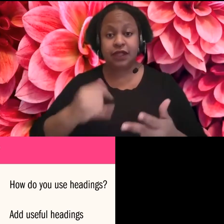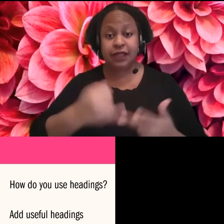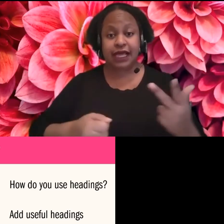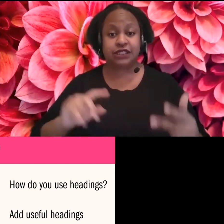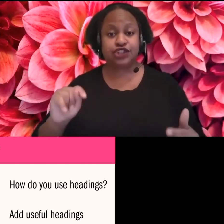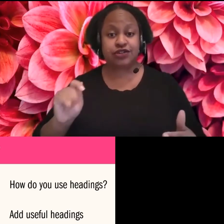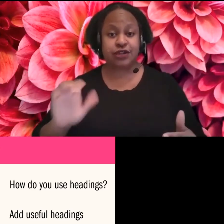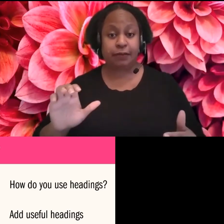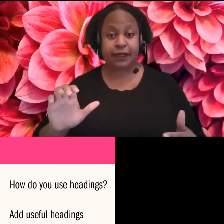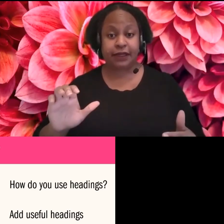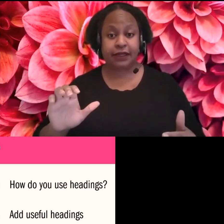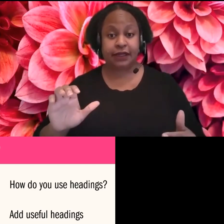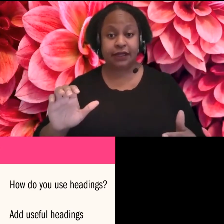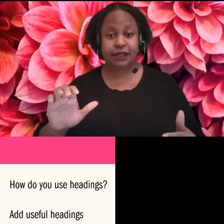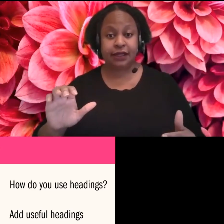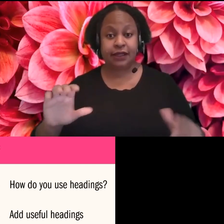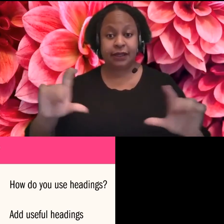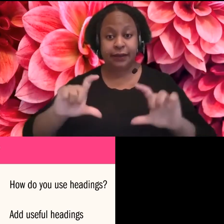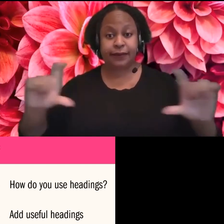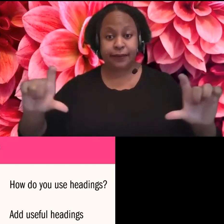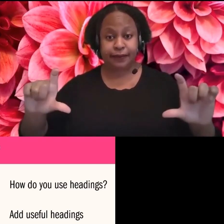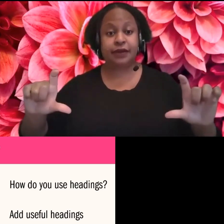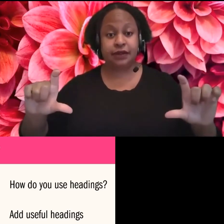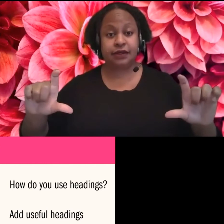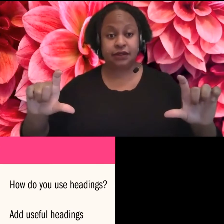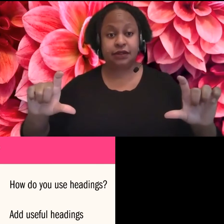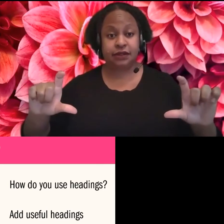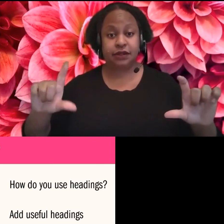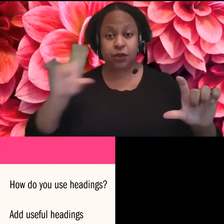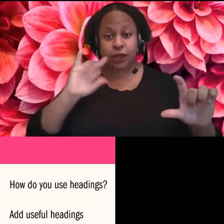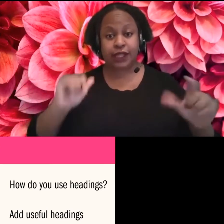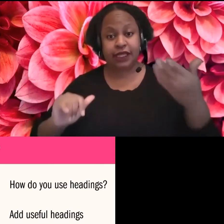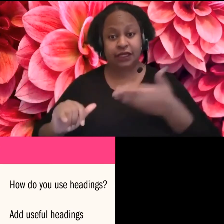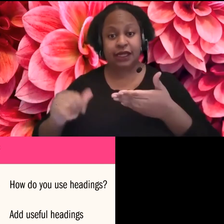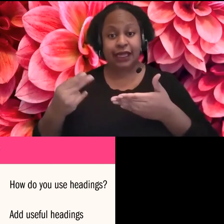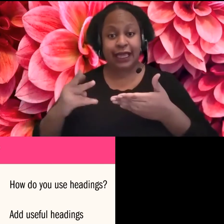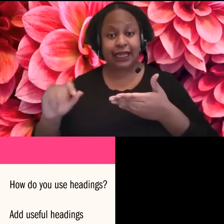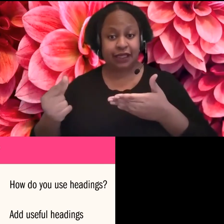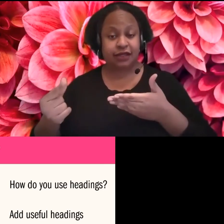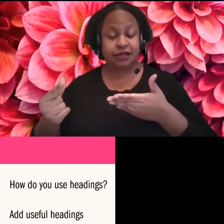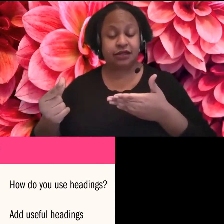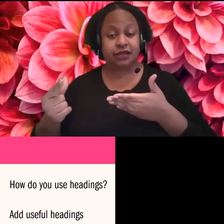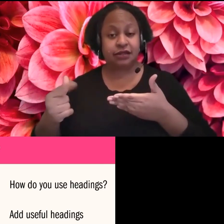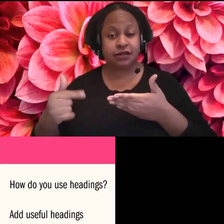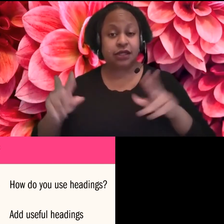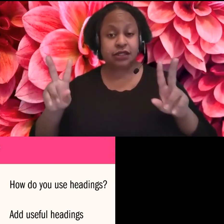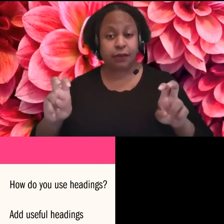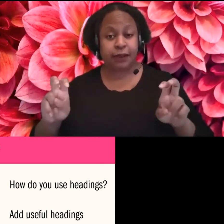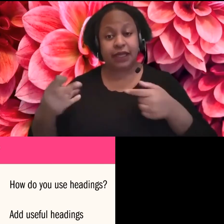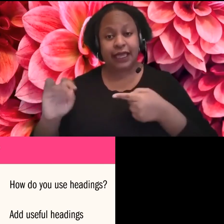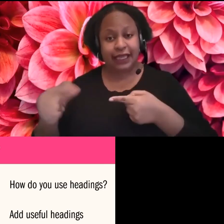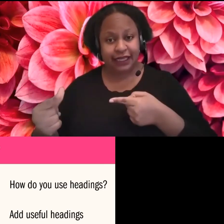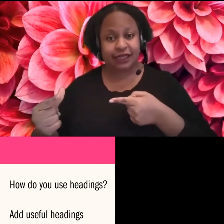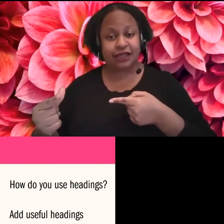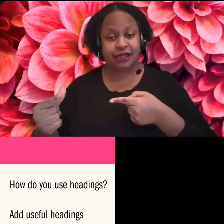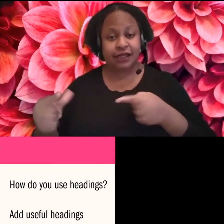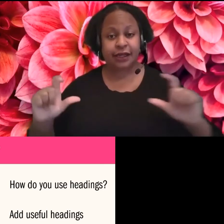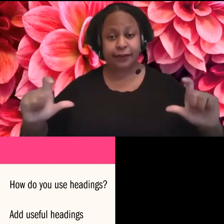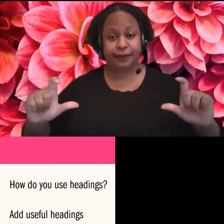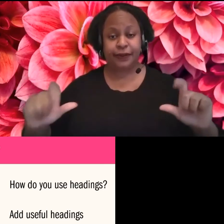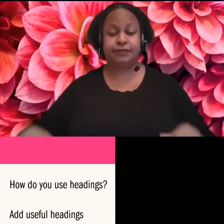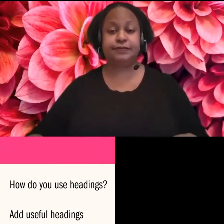is topic heading. So a topic heading for this one would look like headings. I feel like it is probably